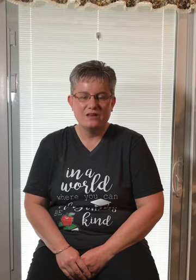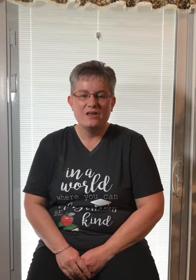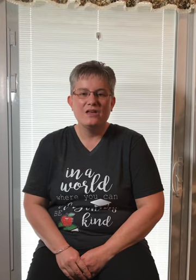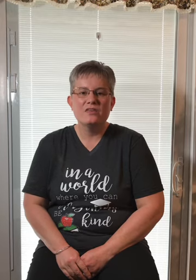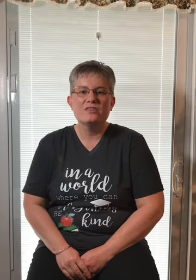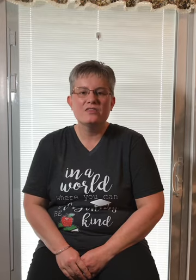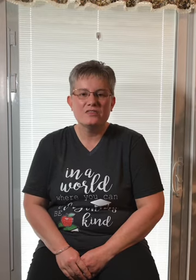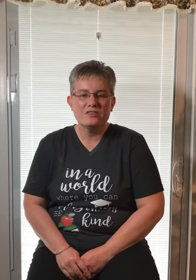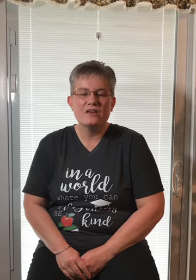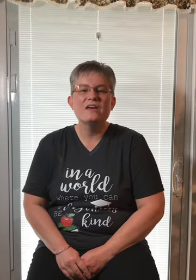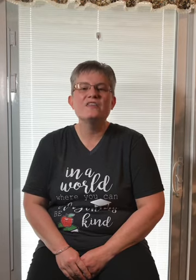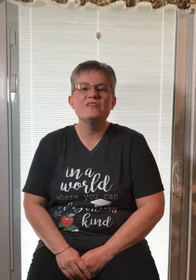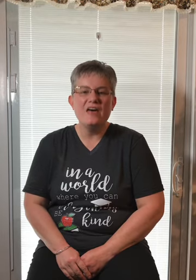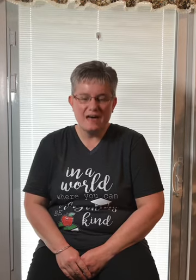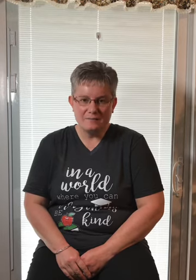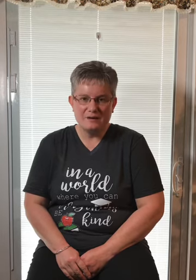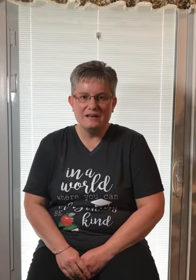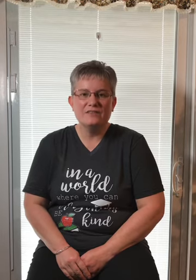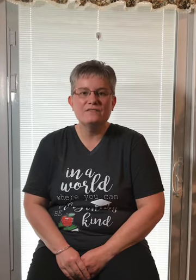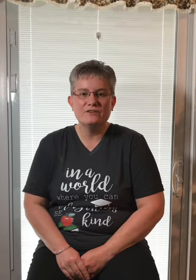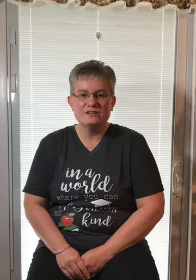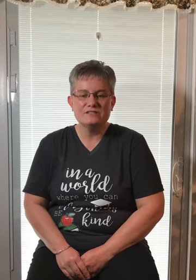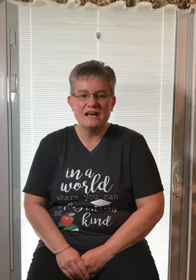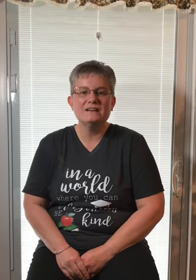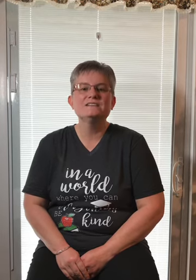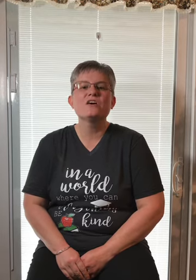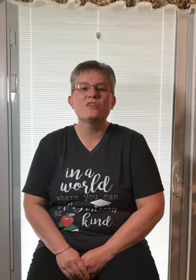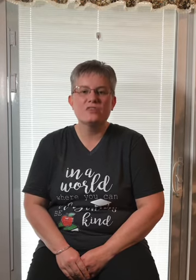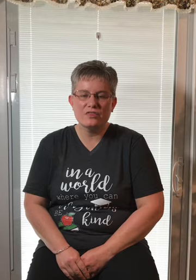Th, them. The first sound is th.